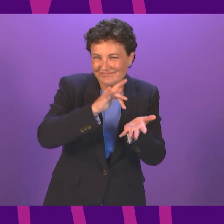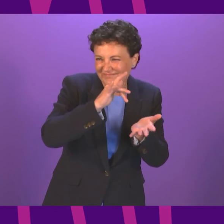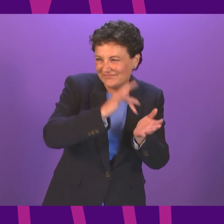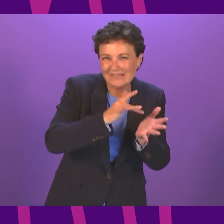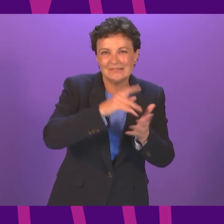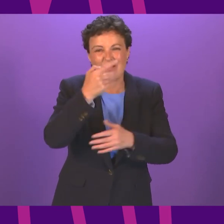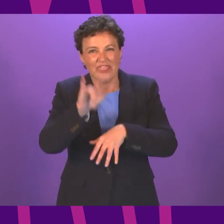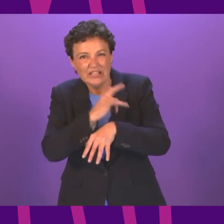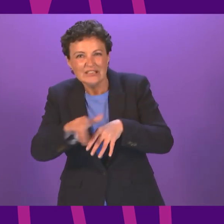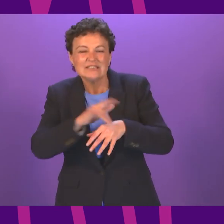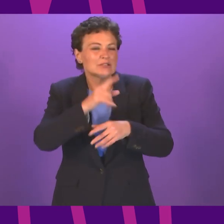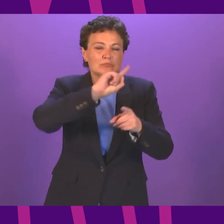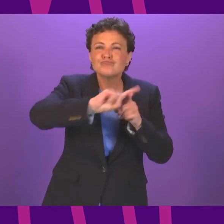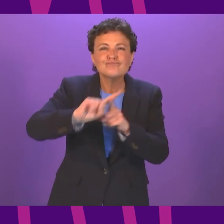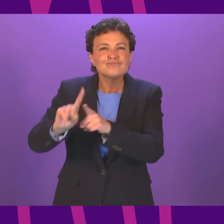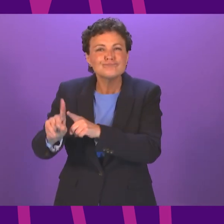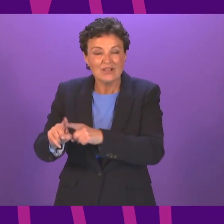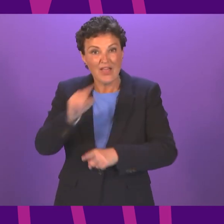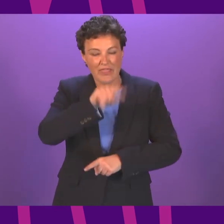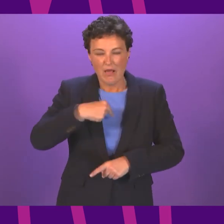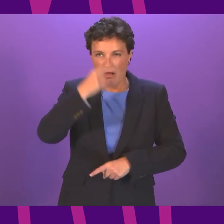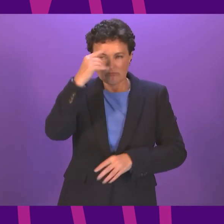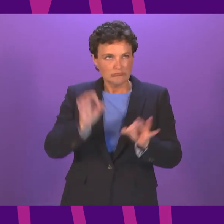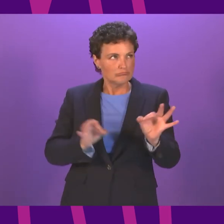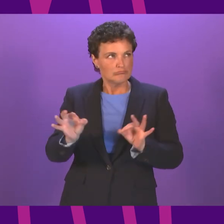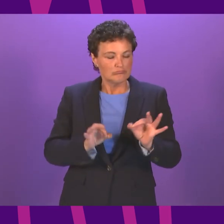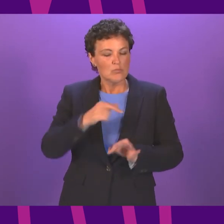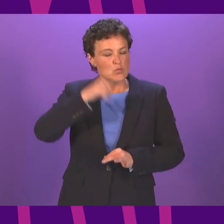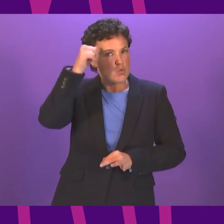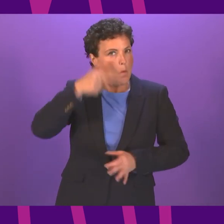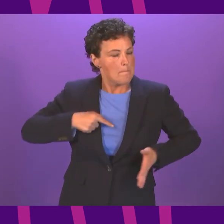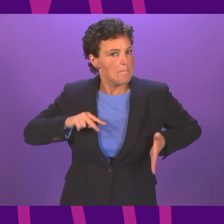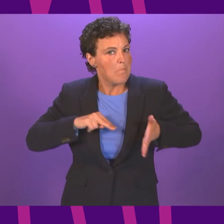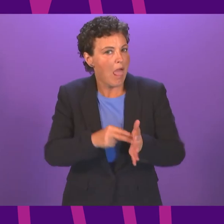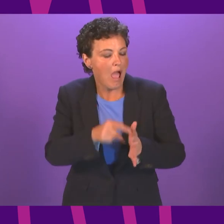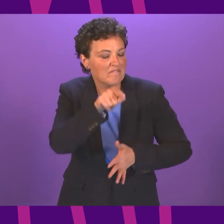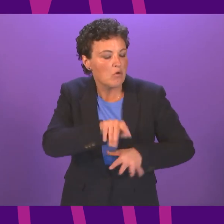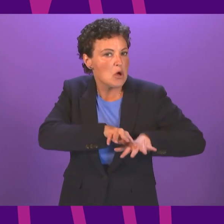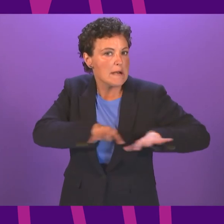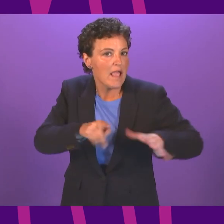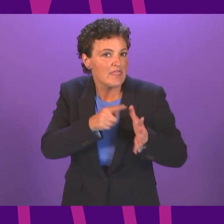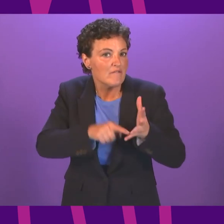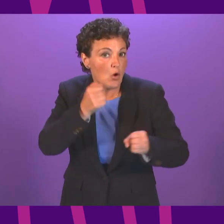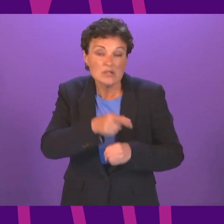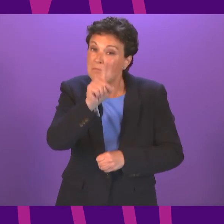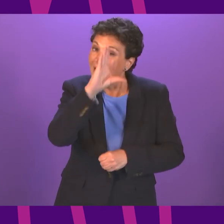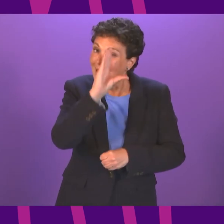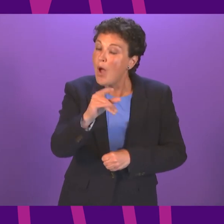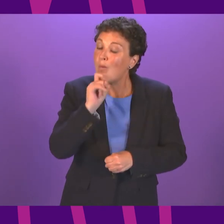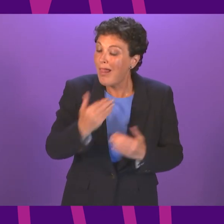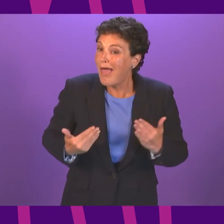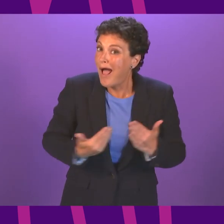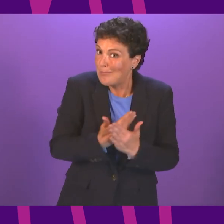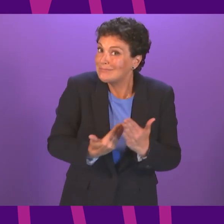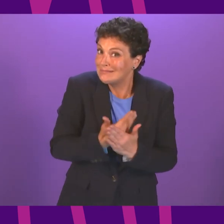of course, we will keep people as updated as possible as we review the data on an ongoing basis in the weeks ahead. There's still a